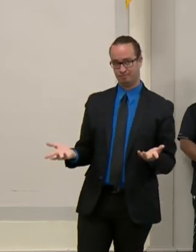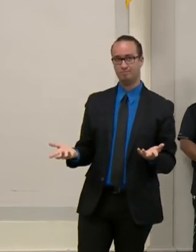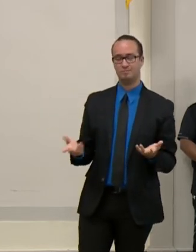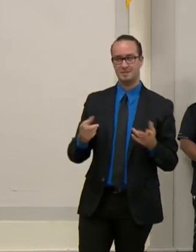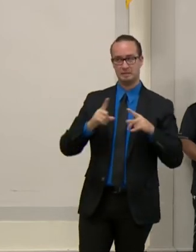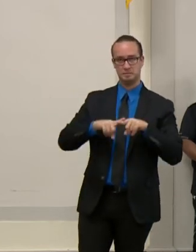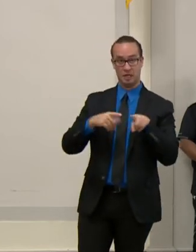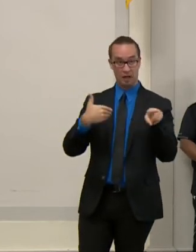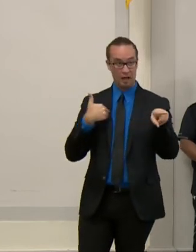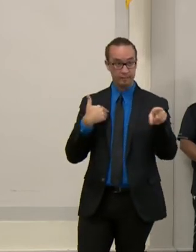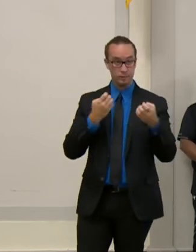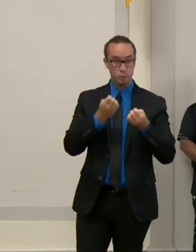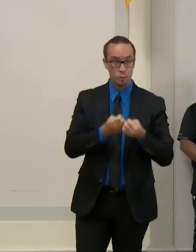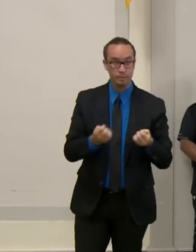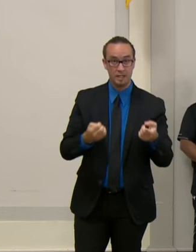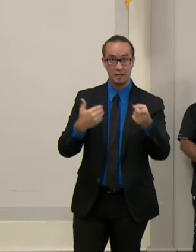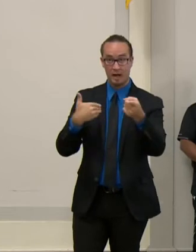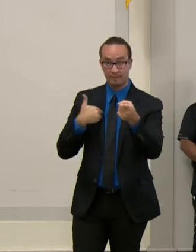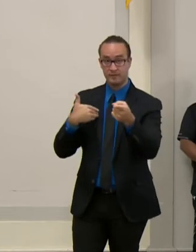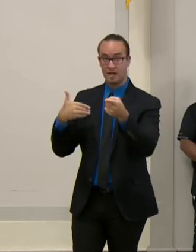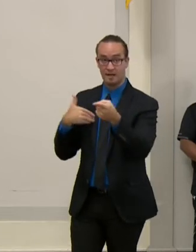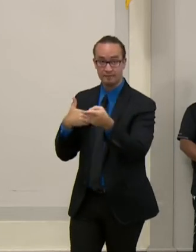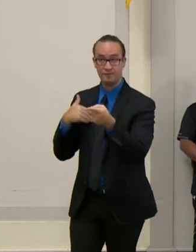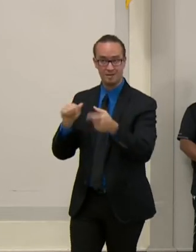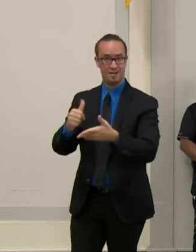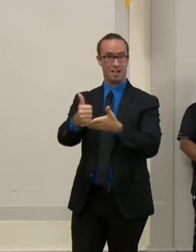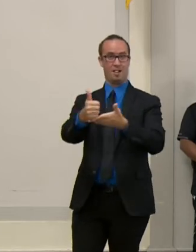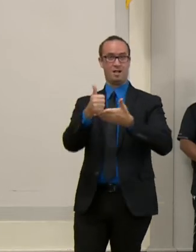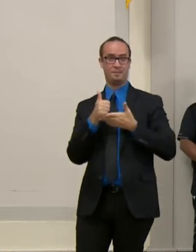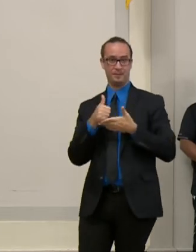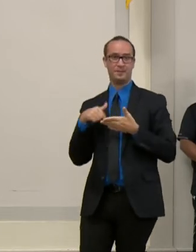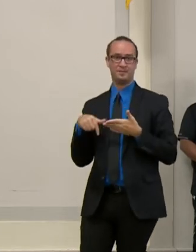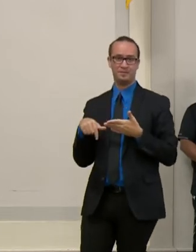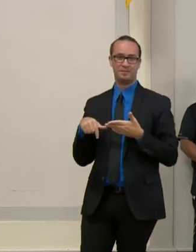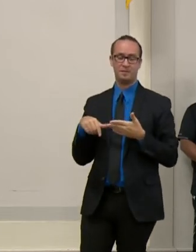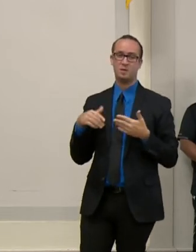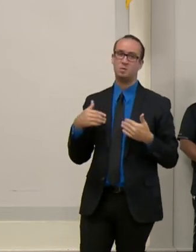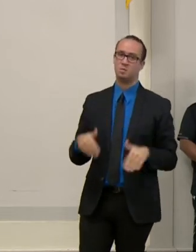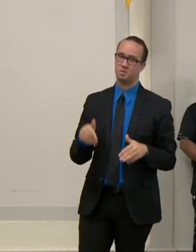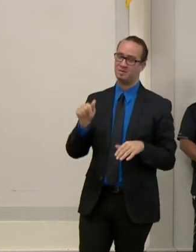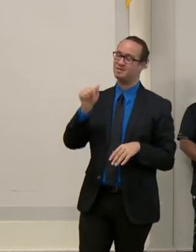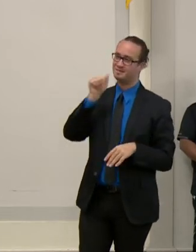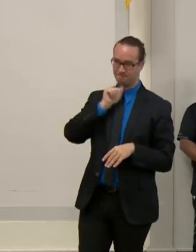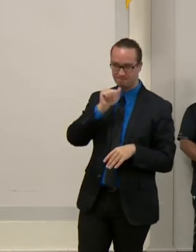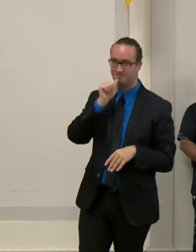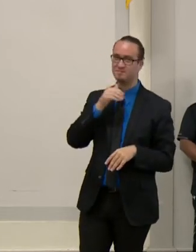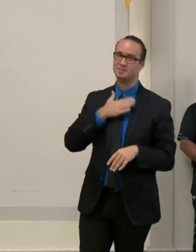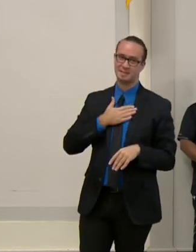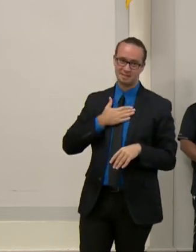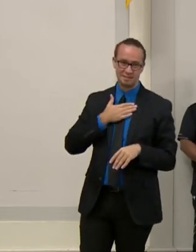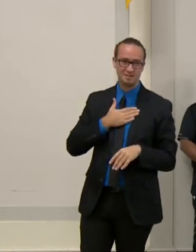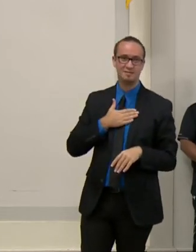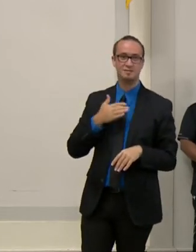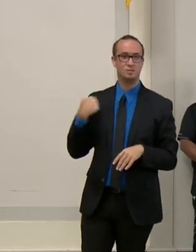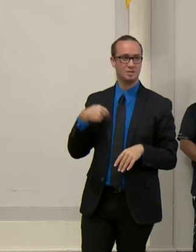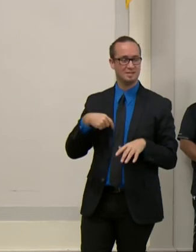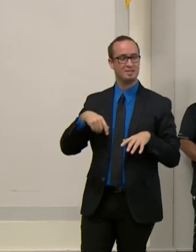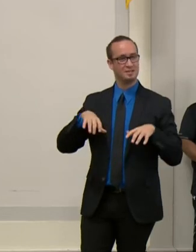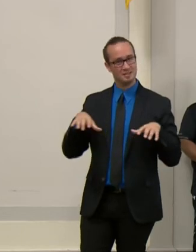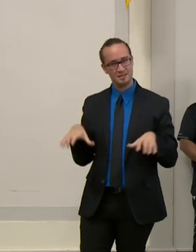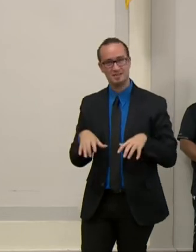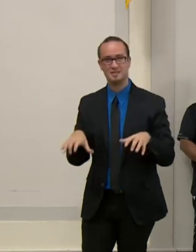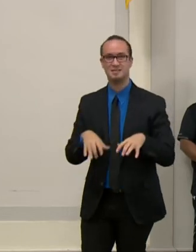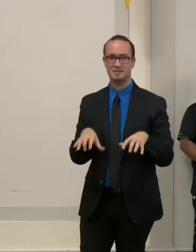so they can assist us. So these are some of the things that we're working on and would also ask citizens that are in a position to utilize